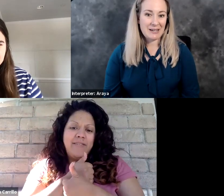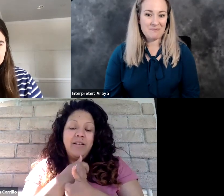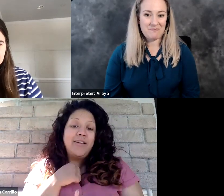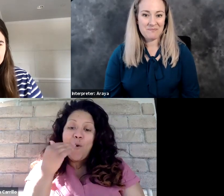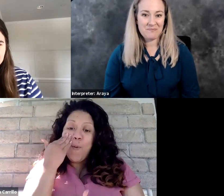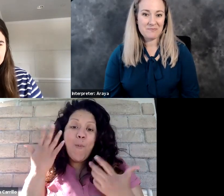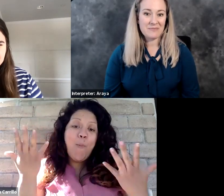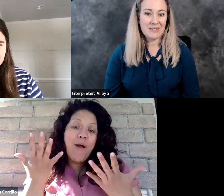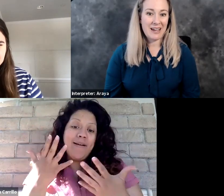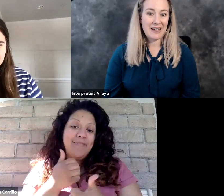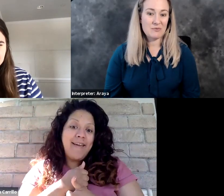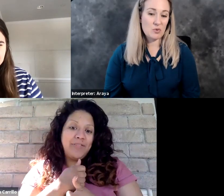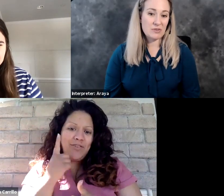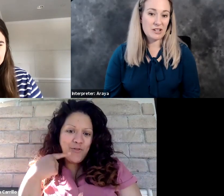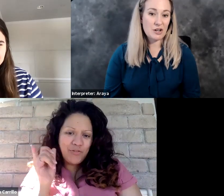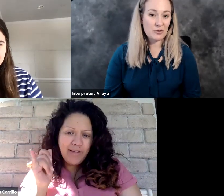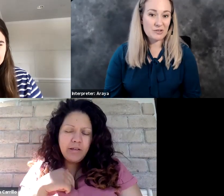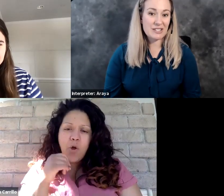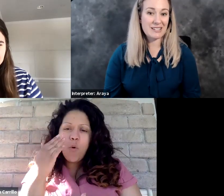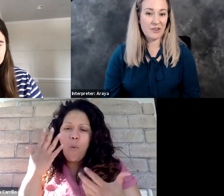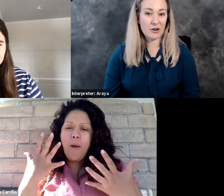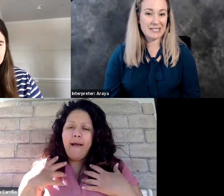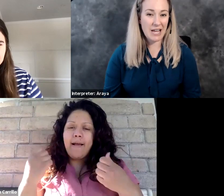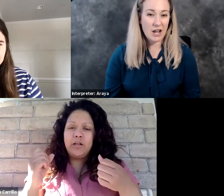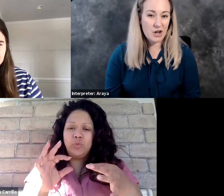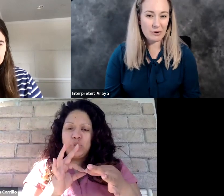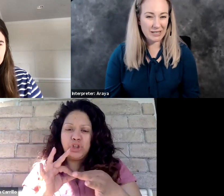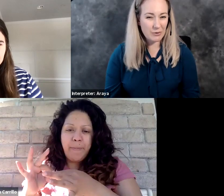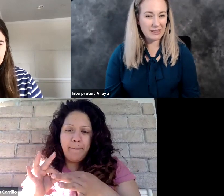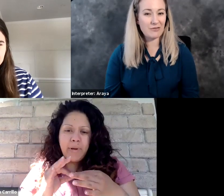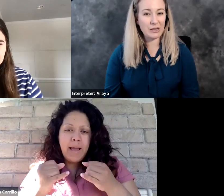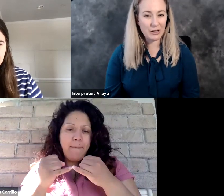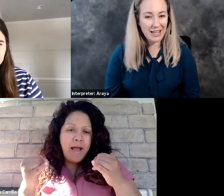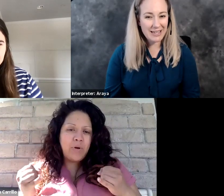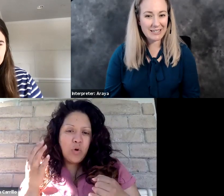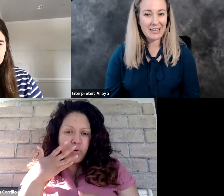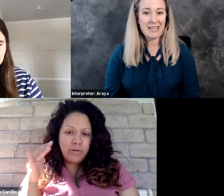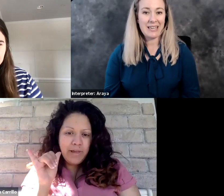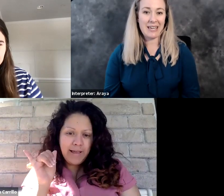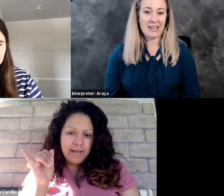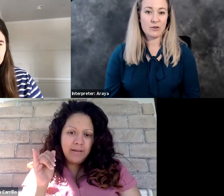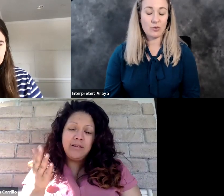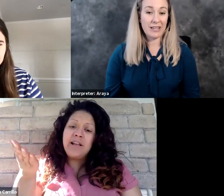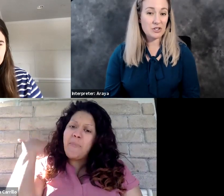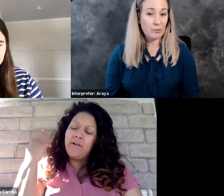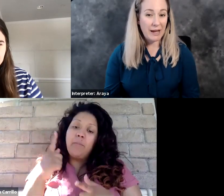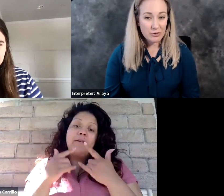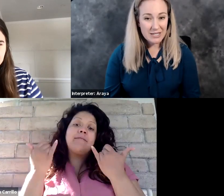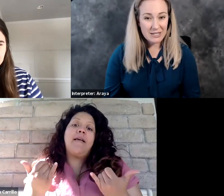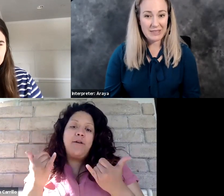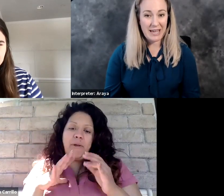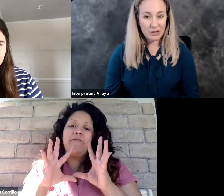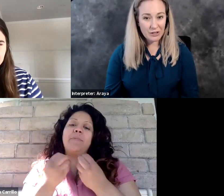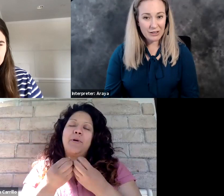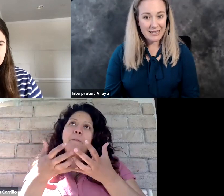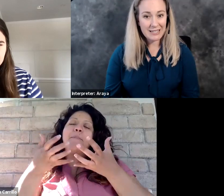you know, just as far as not knowing really what love would look like, and relational boundaries